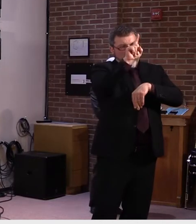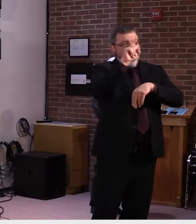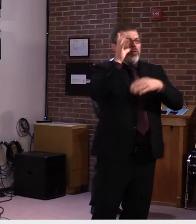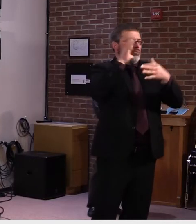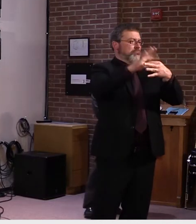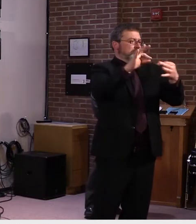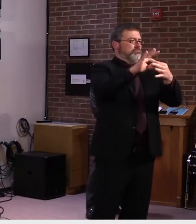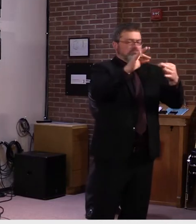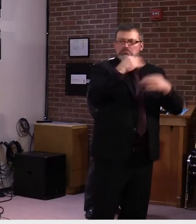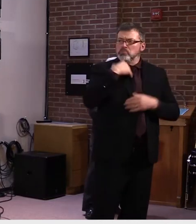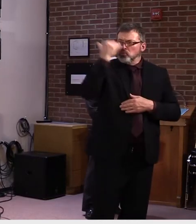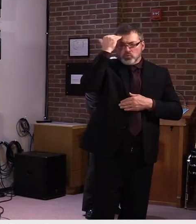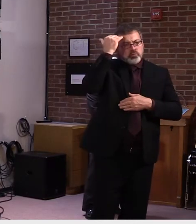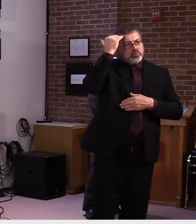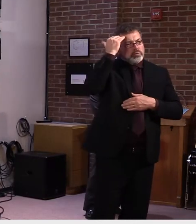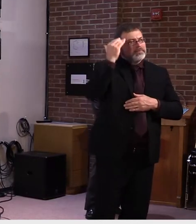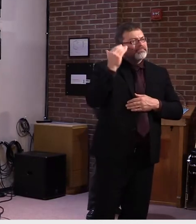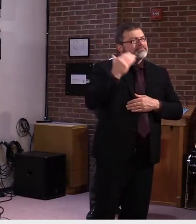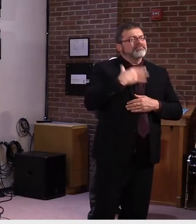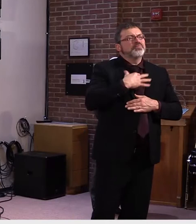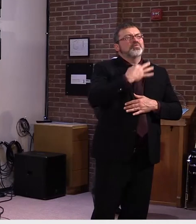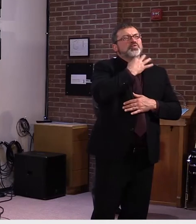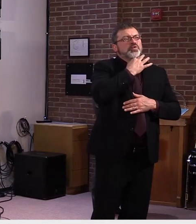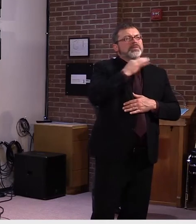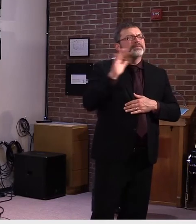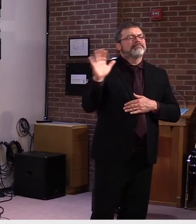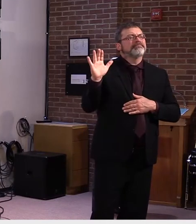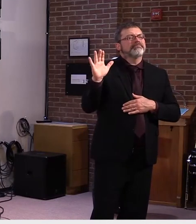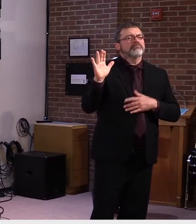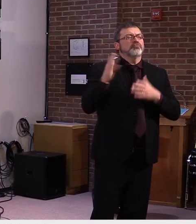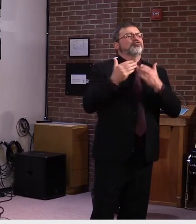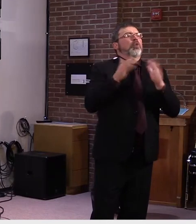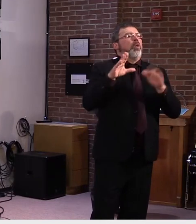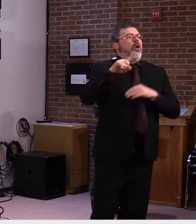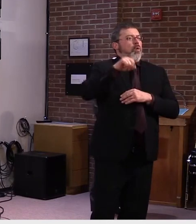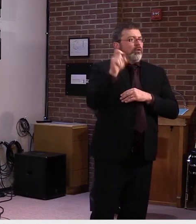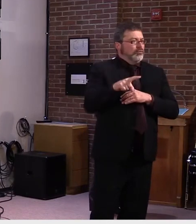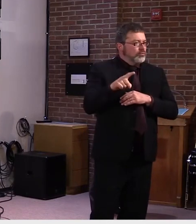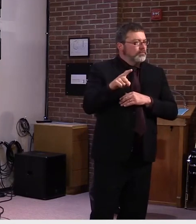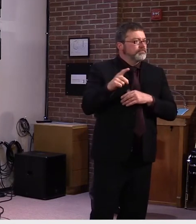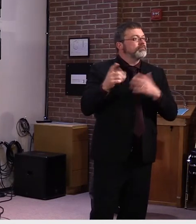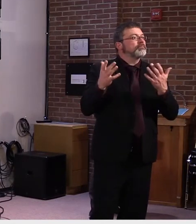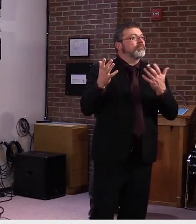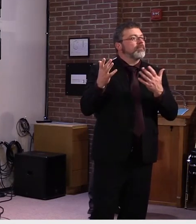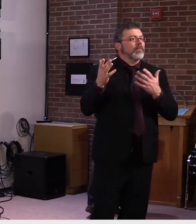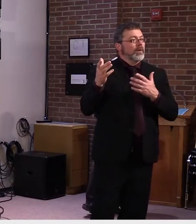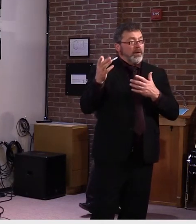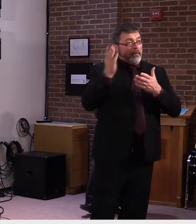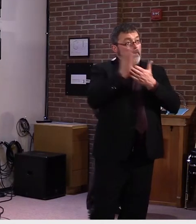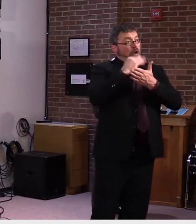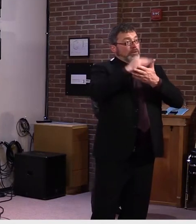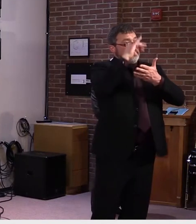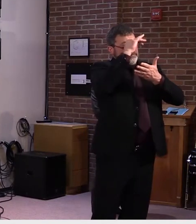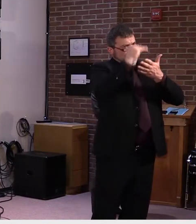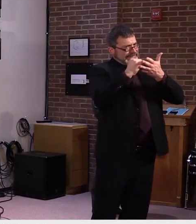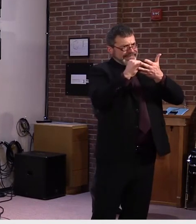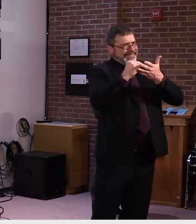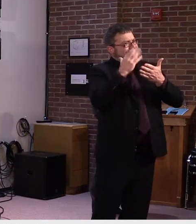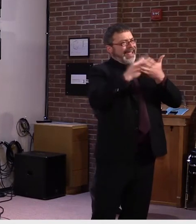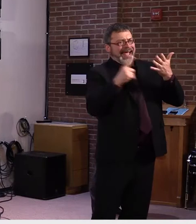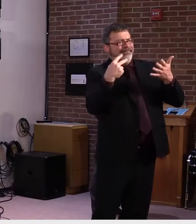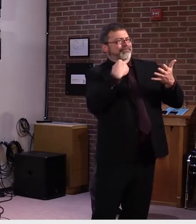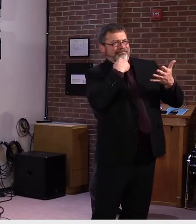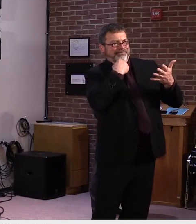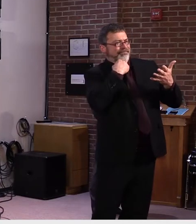is there anything that, you you weren't able to fit in the budget that would, or sort of reflecting on it, you know,